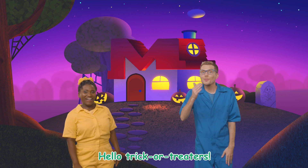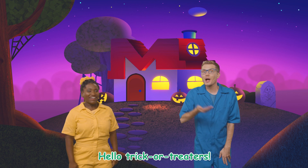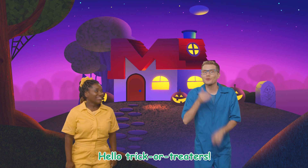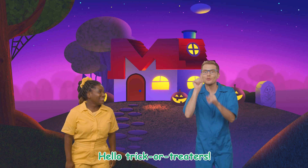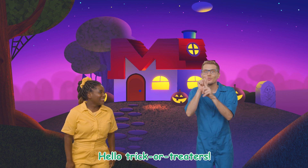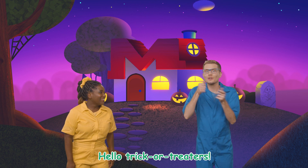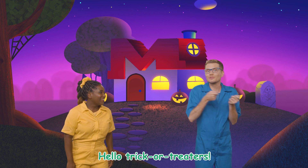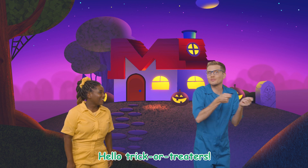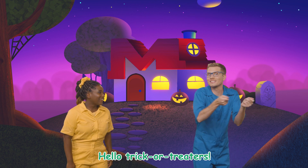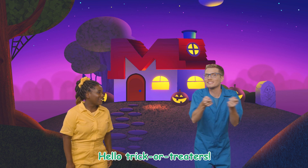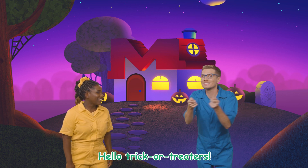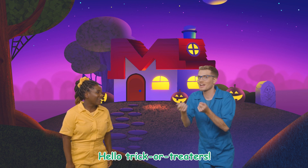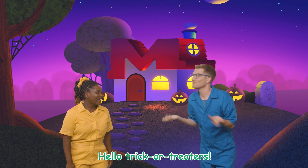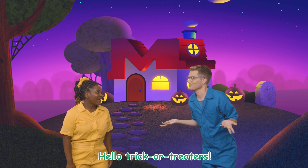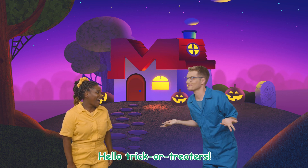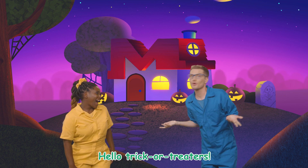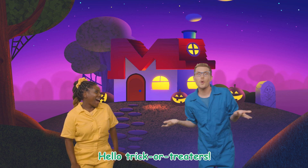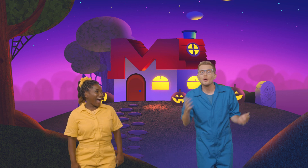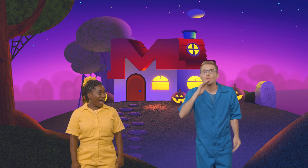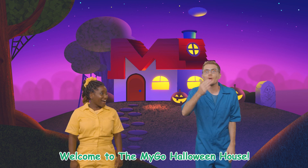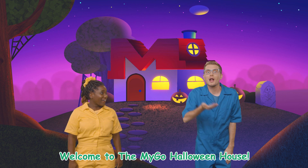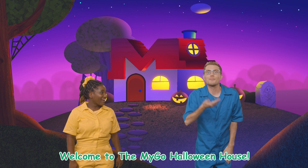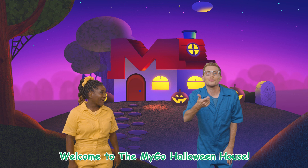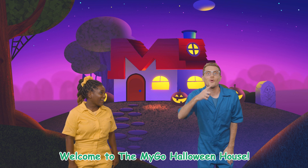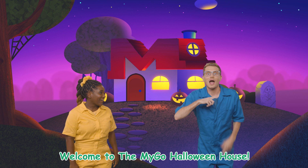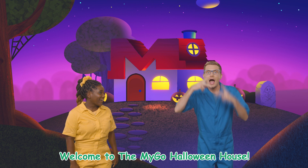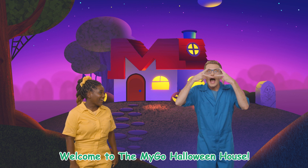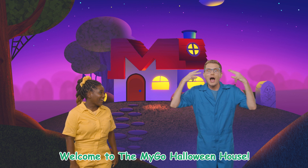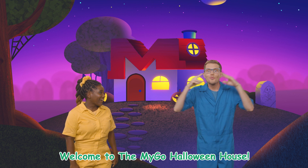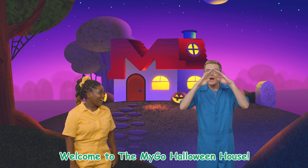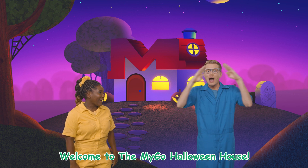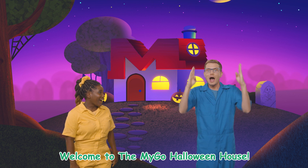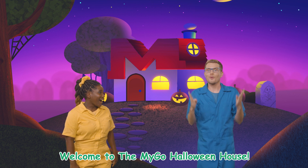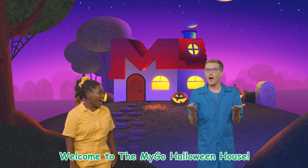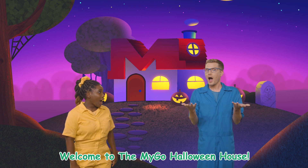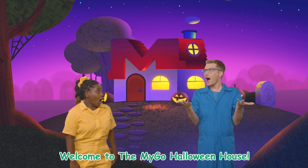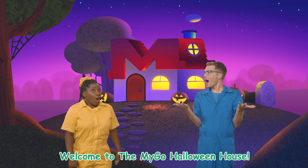Hello, trick-or-treaters! Welcome to the MyGo Halloween house.